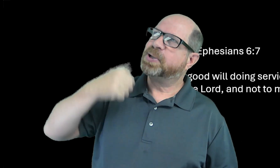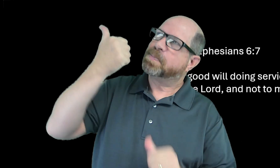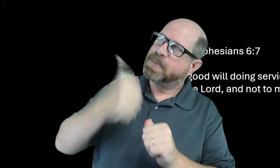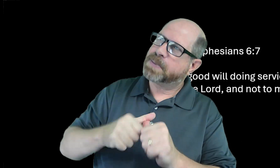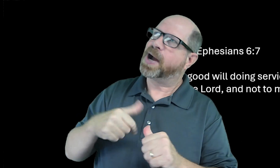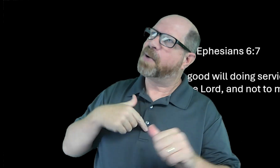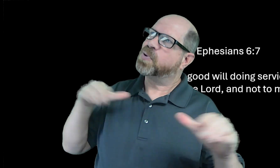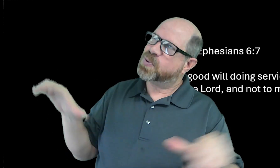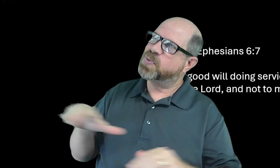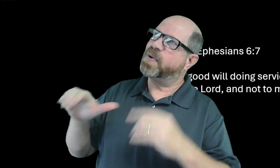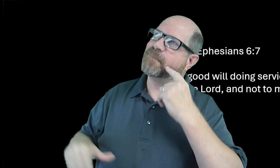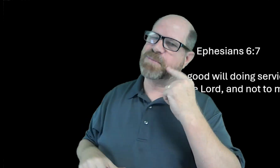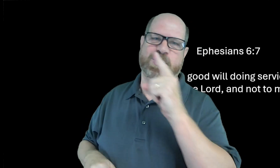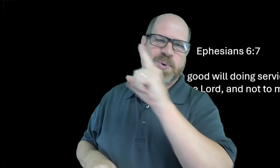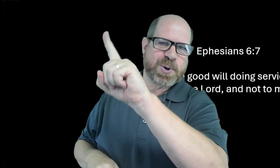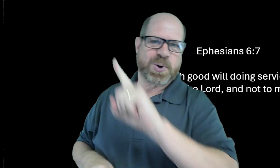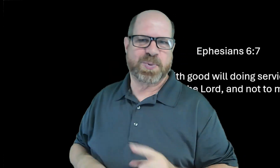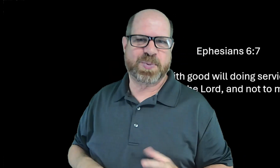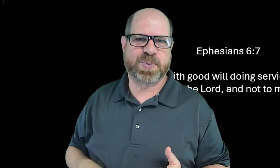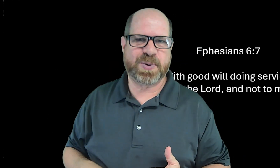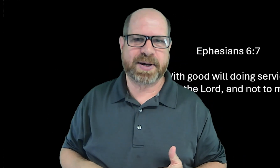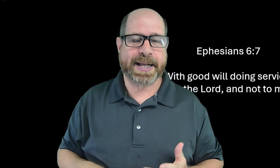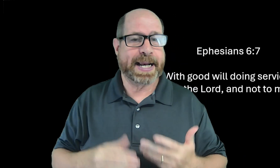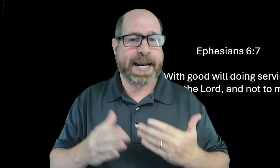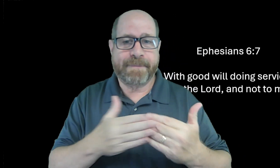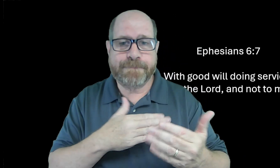and i remember that i'm doing it for him